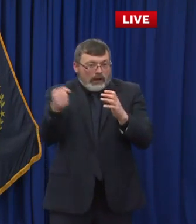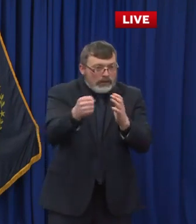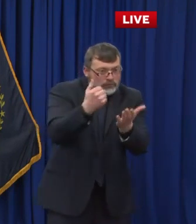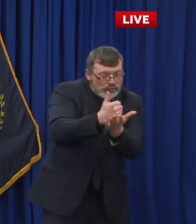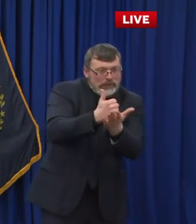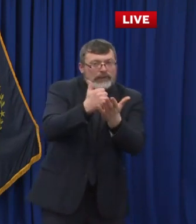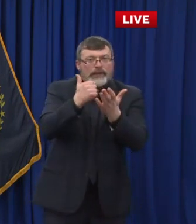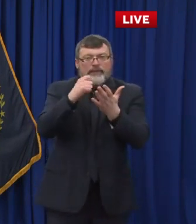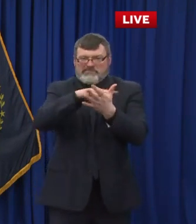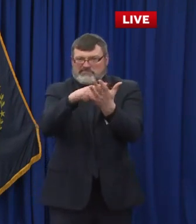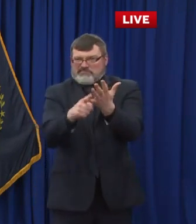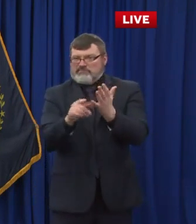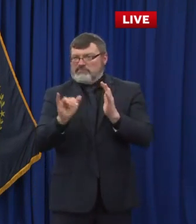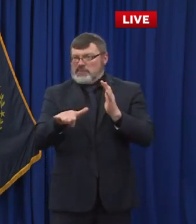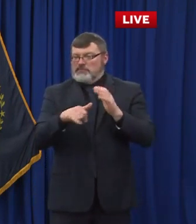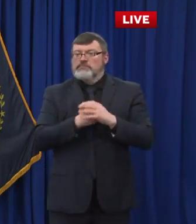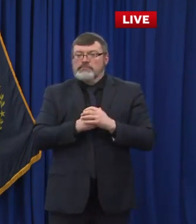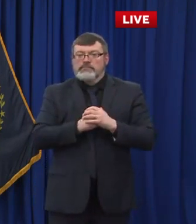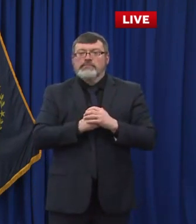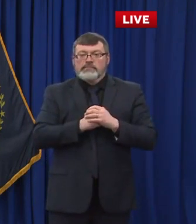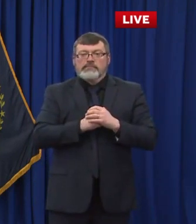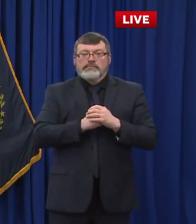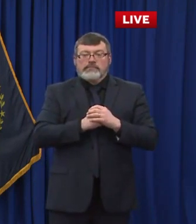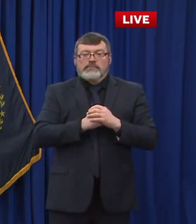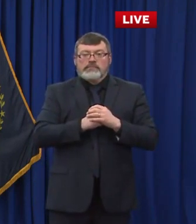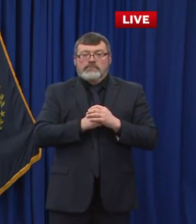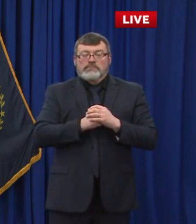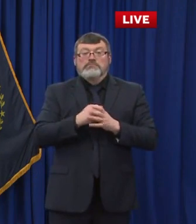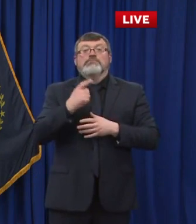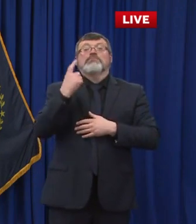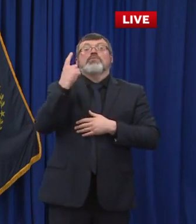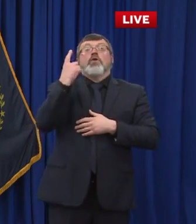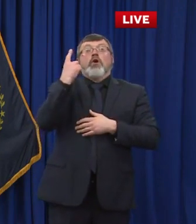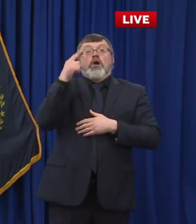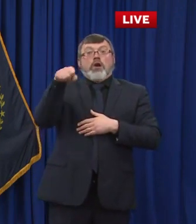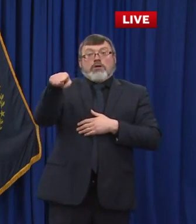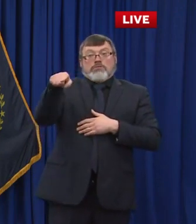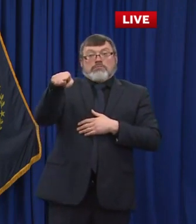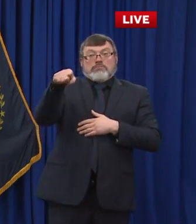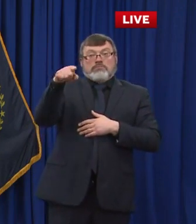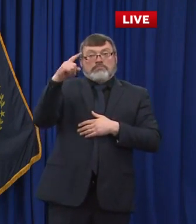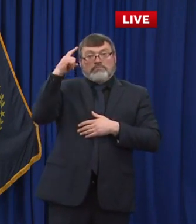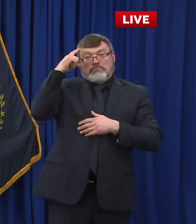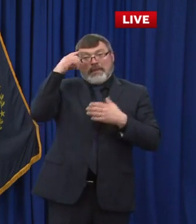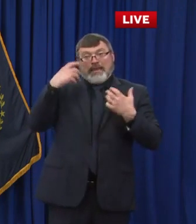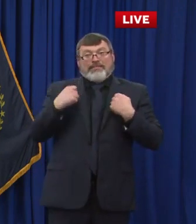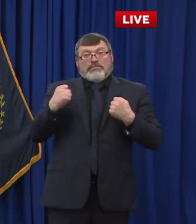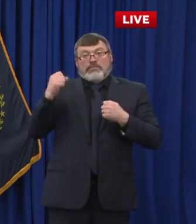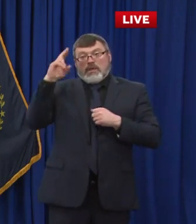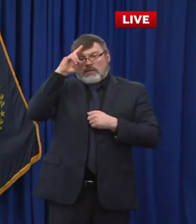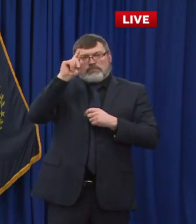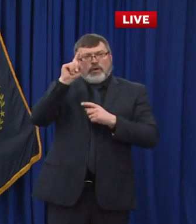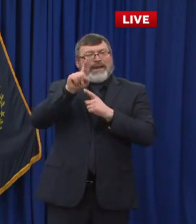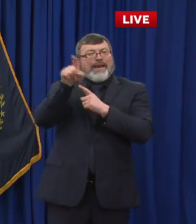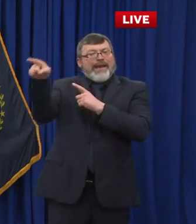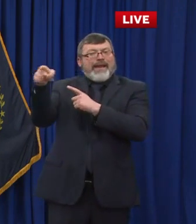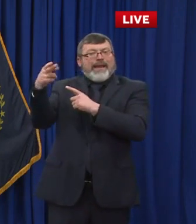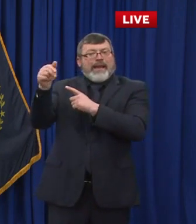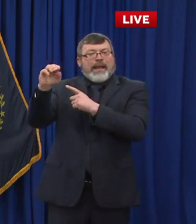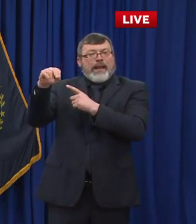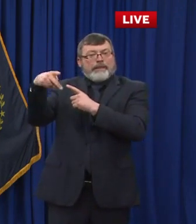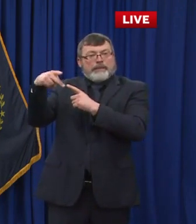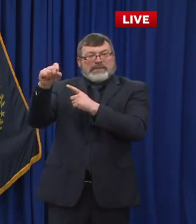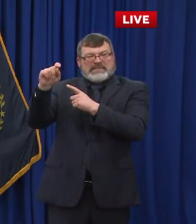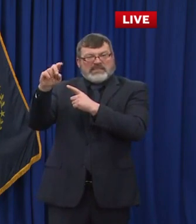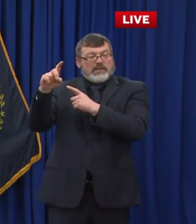Hampstead Hospital is working over the next several months and anticipates having additional beds become available in May at their hospital.